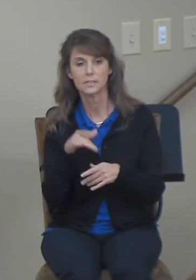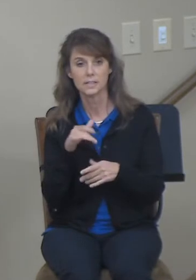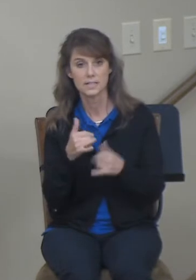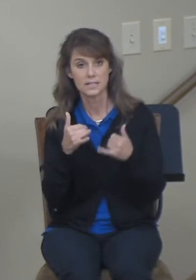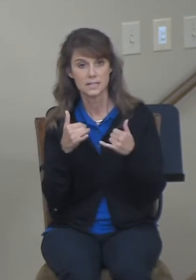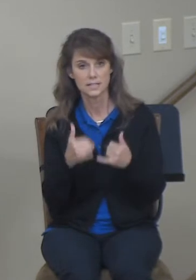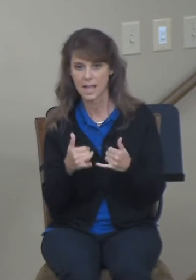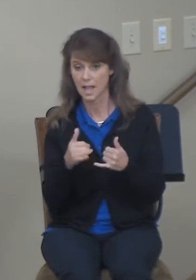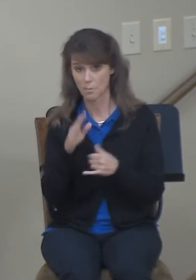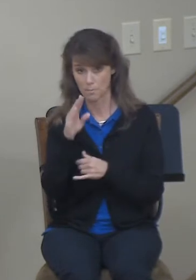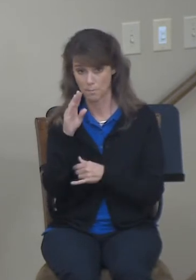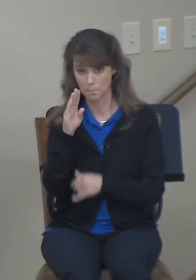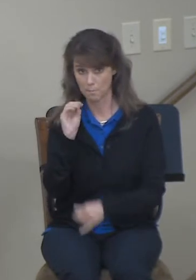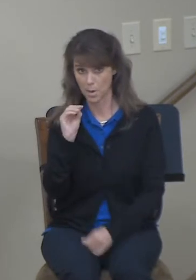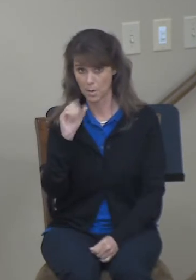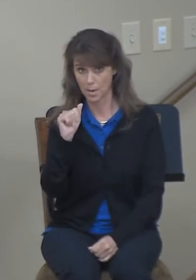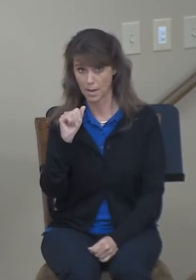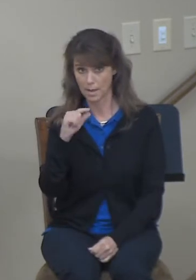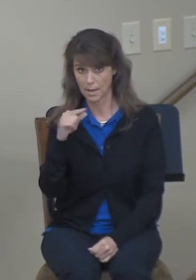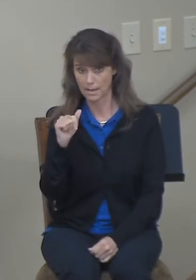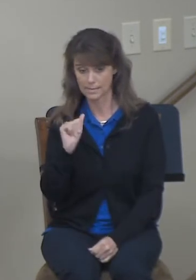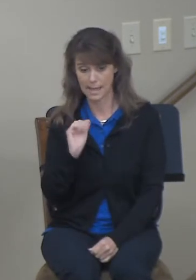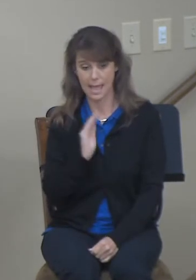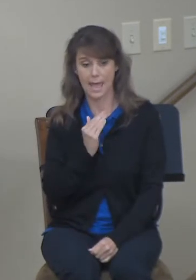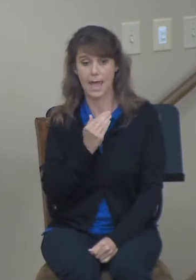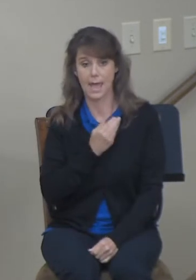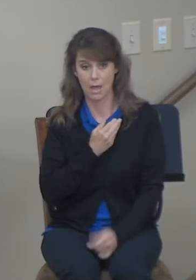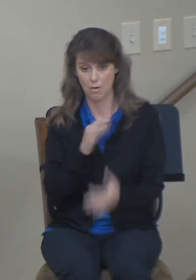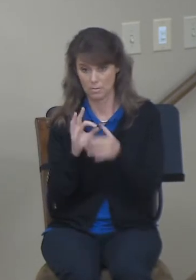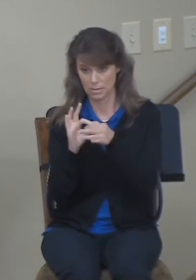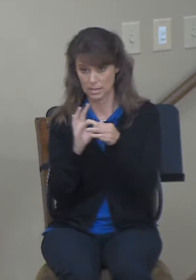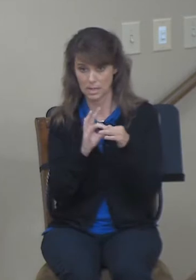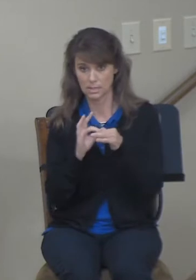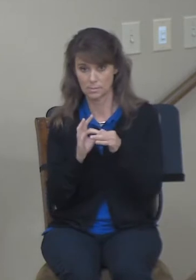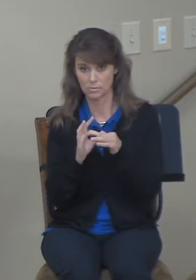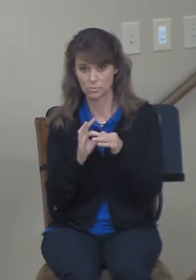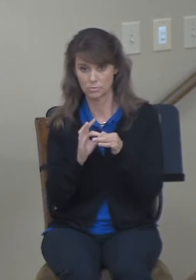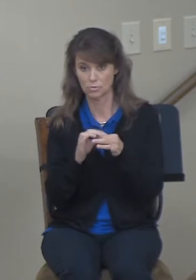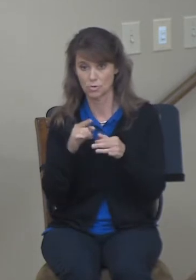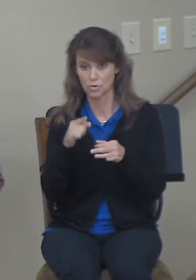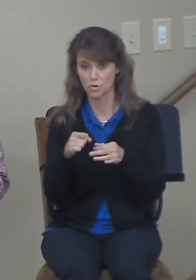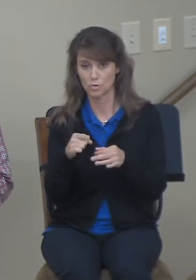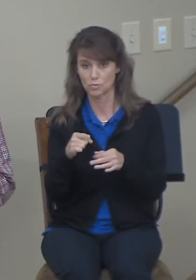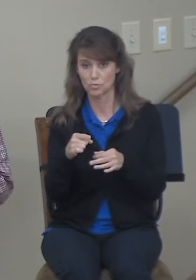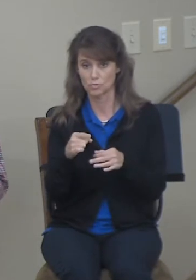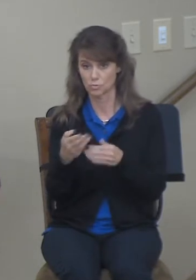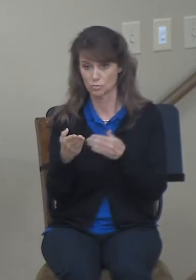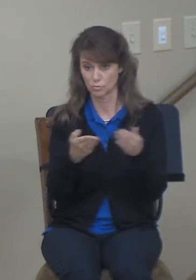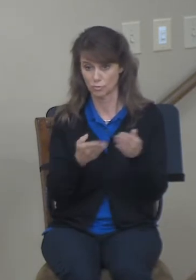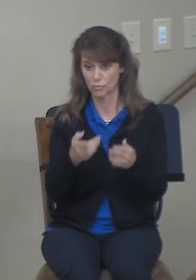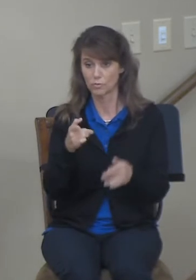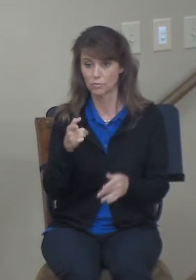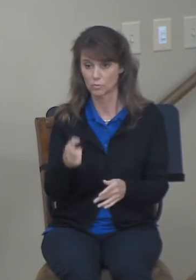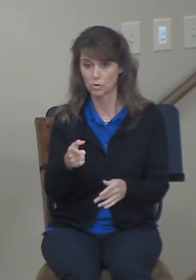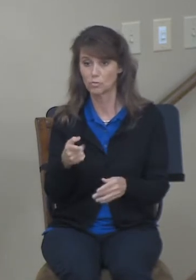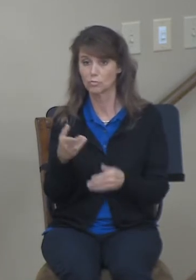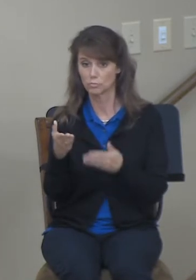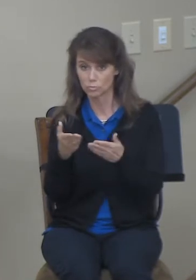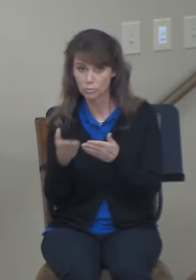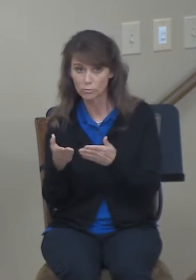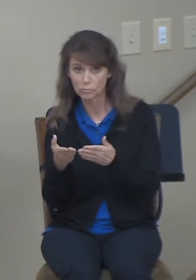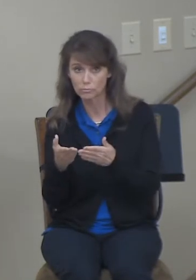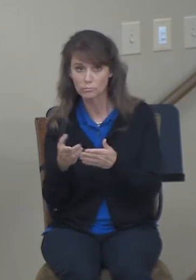Now is not Boaz our kinsman with whose maid you were? Just to remind Ruth that she's in somewhat of